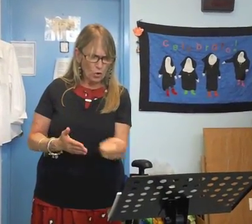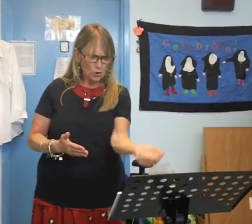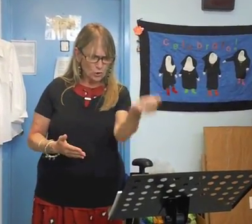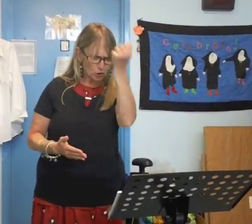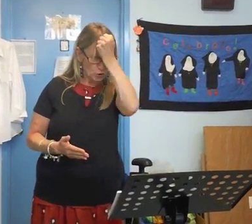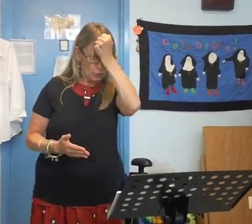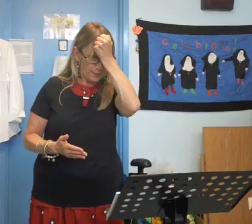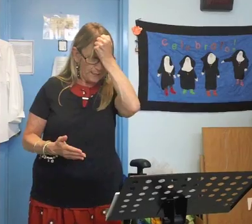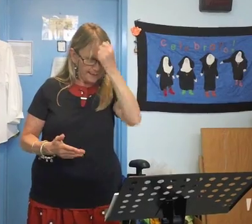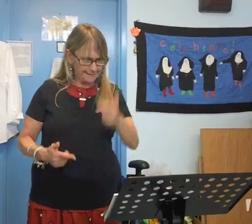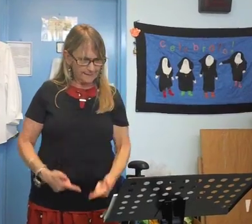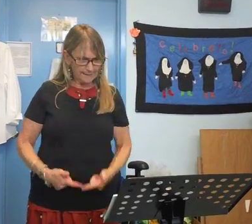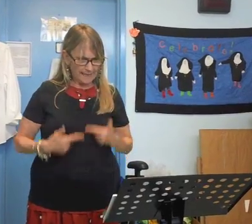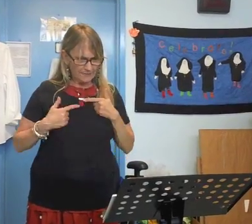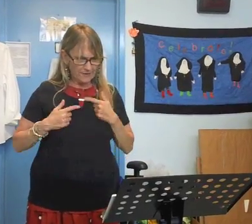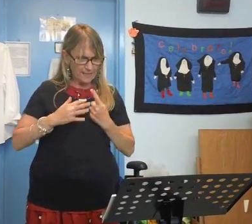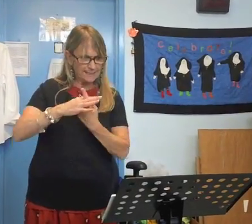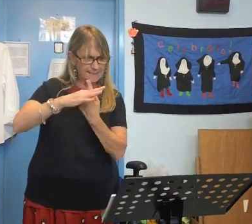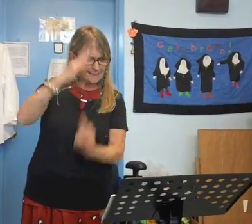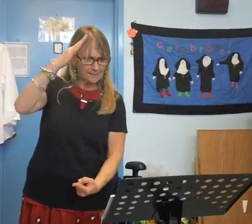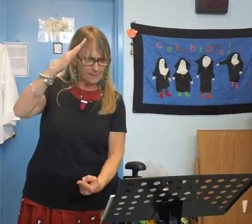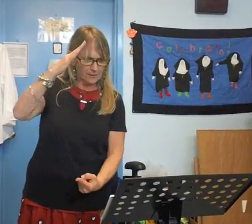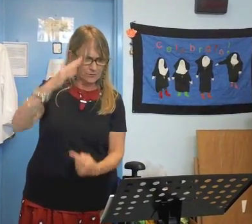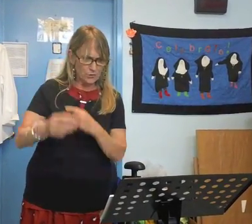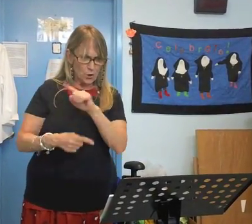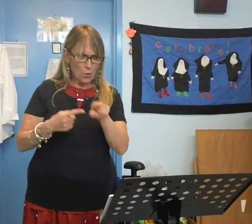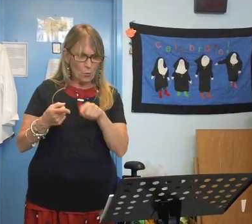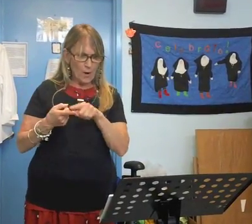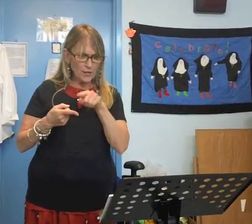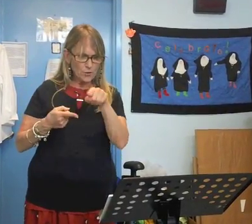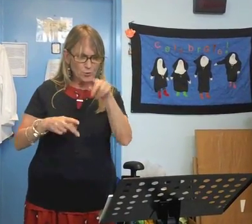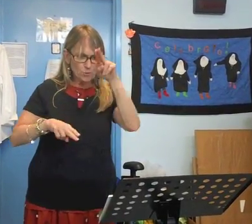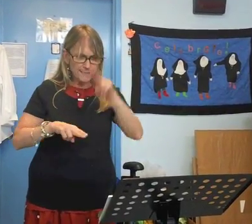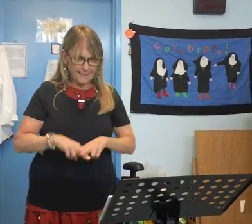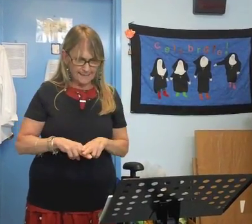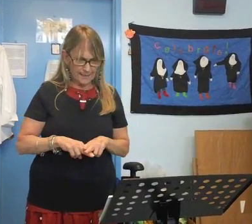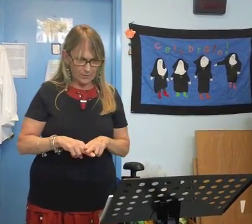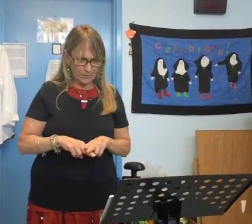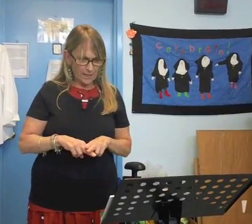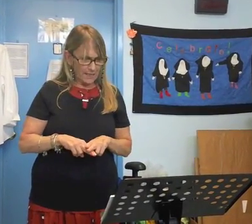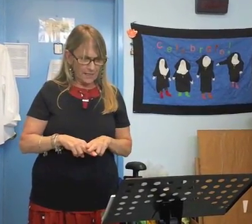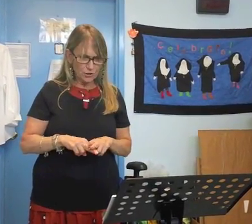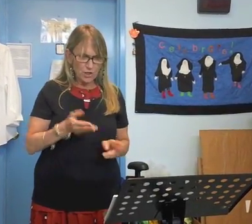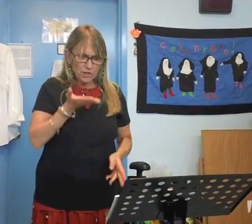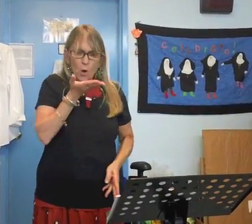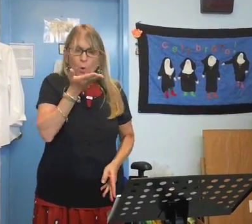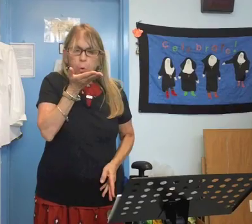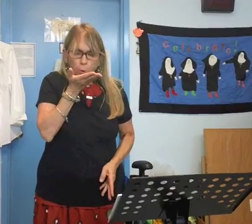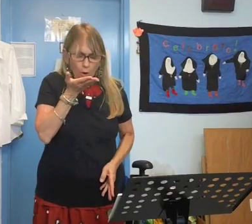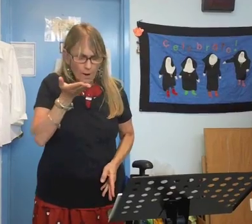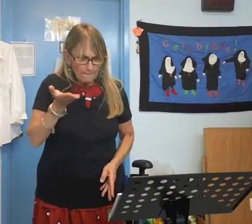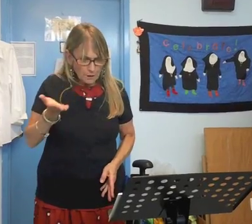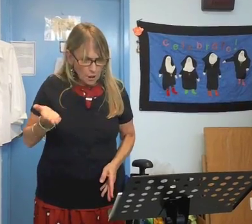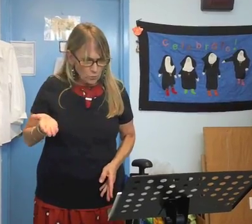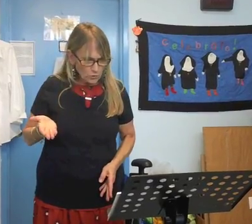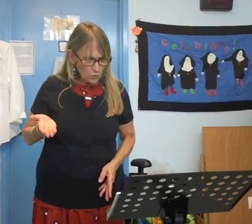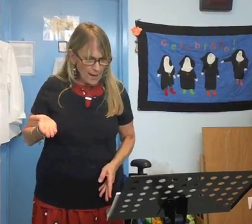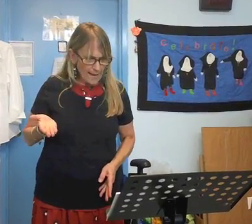stupid little life disappears when you sit there it just blows away